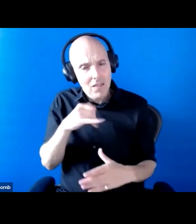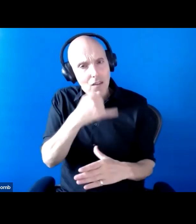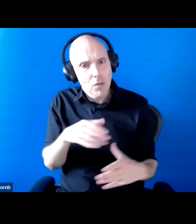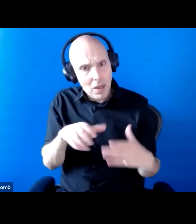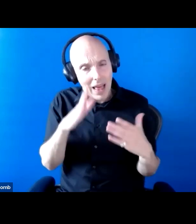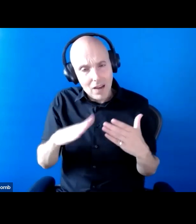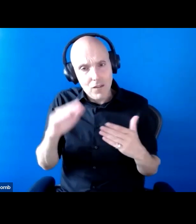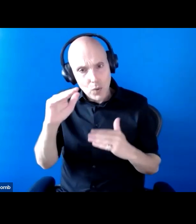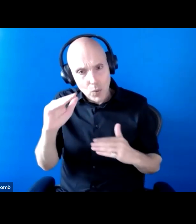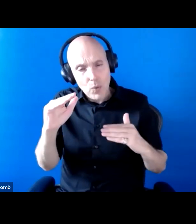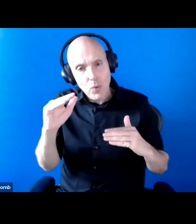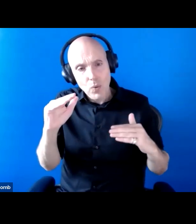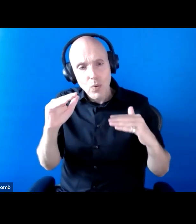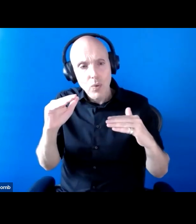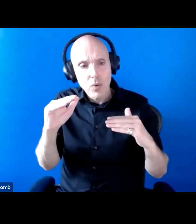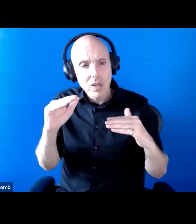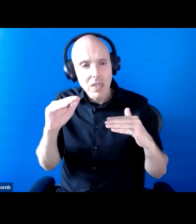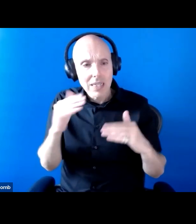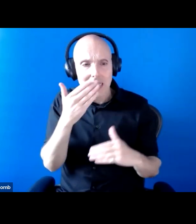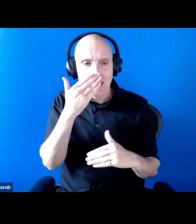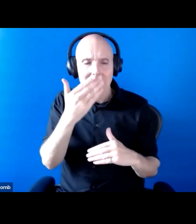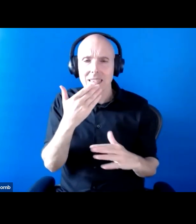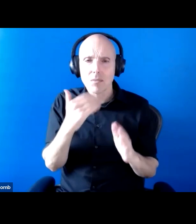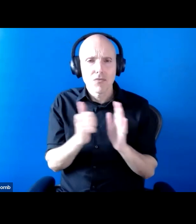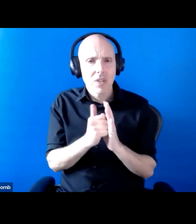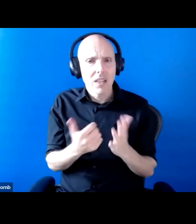hindsight seems ridiculous, but that case had to be made.